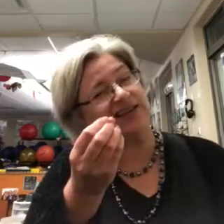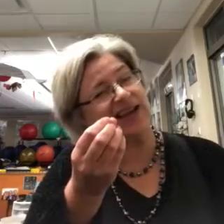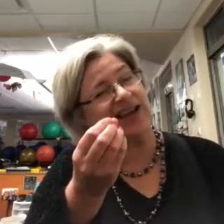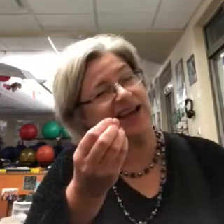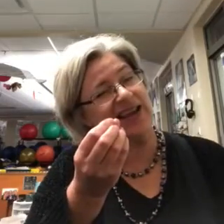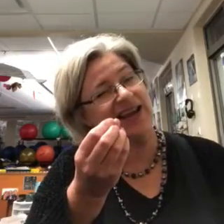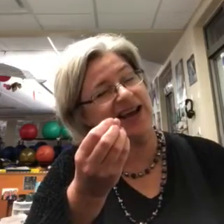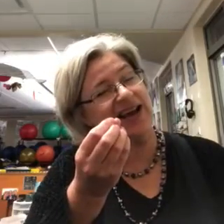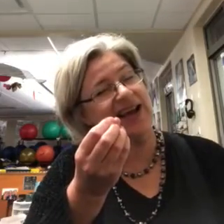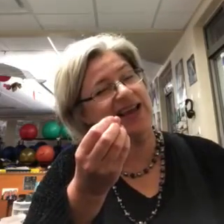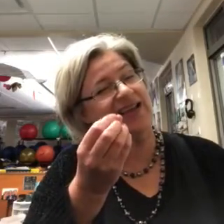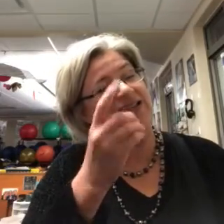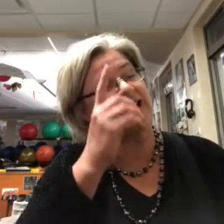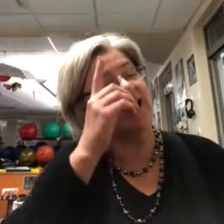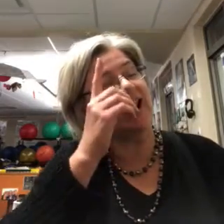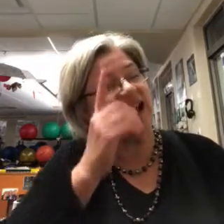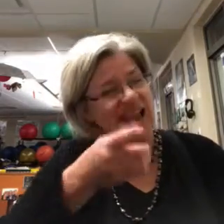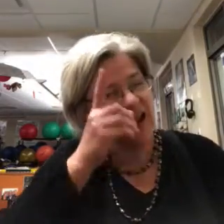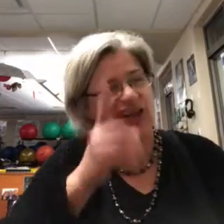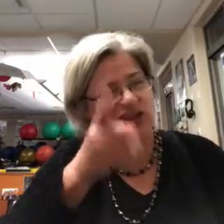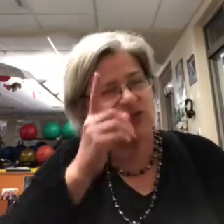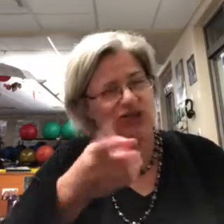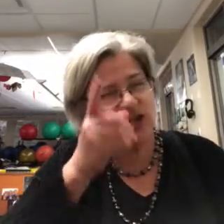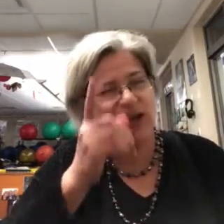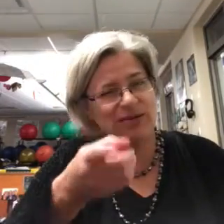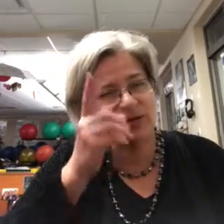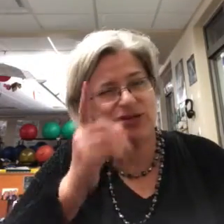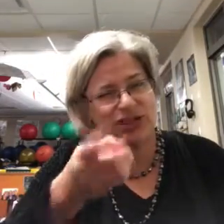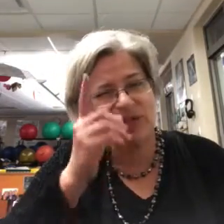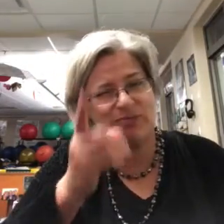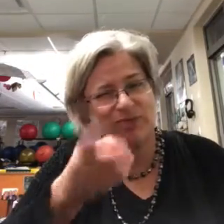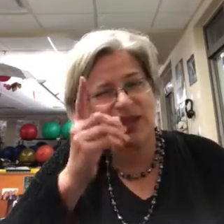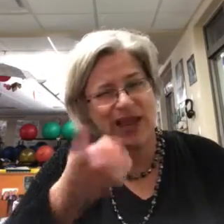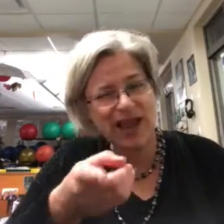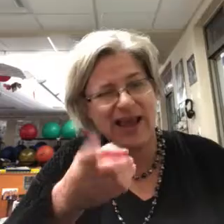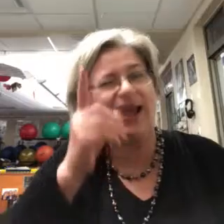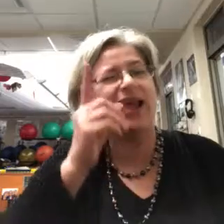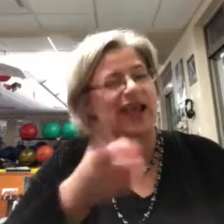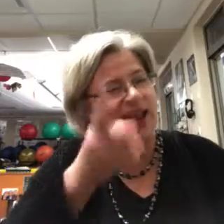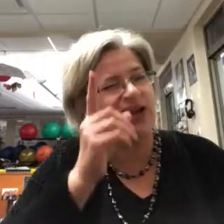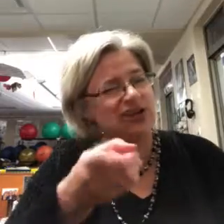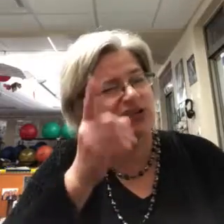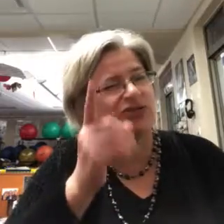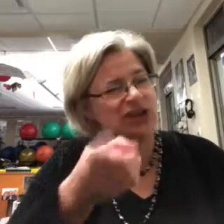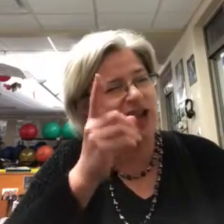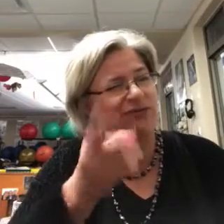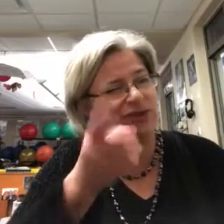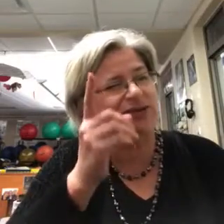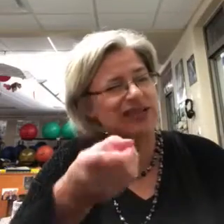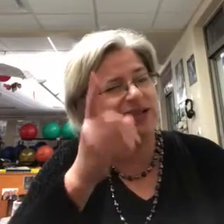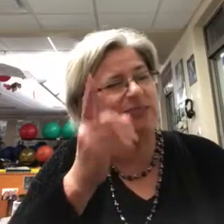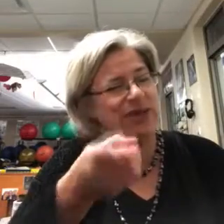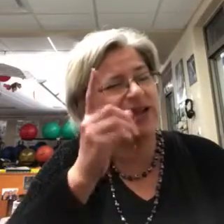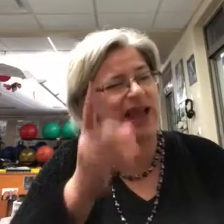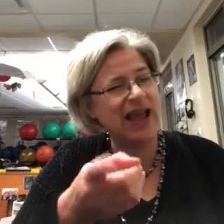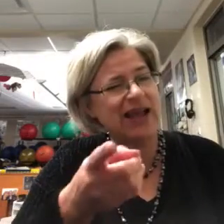shining eye and said, ain't you shamed you sleepyhead? Ain't you shamed you sleepyhead?